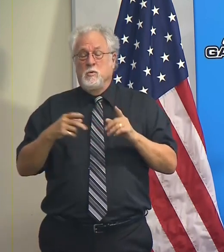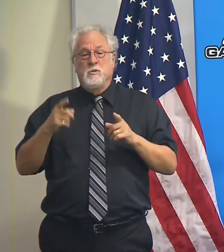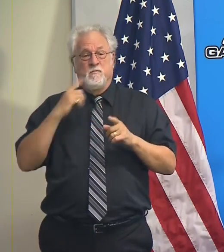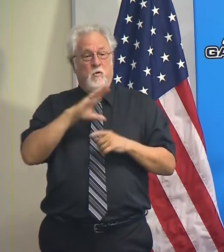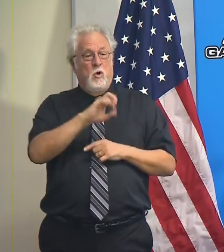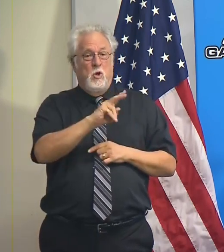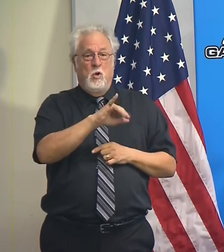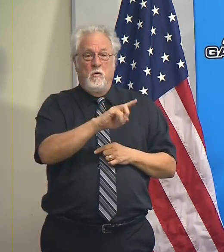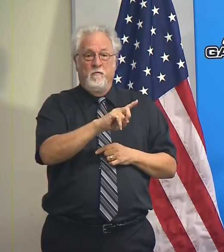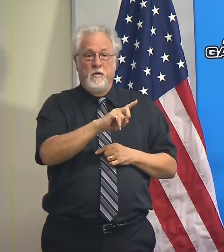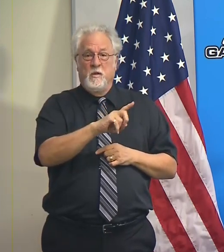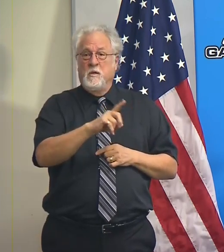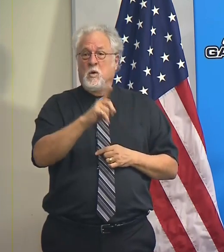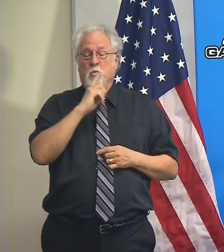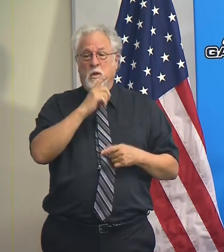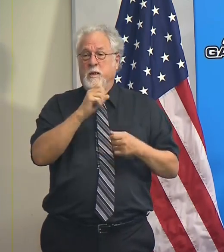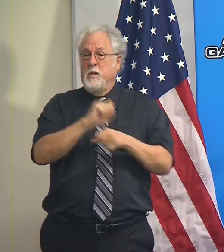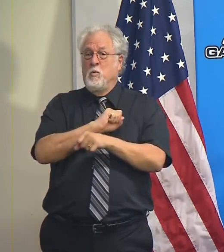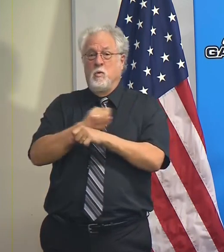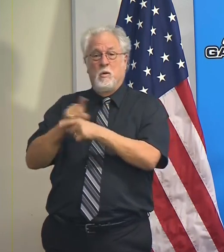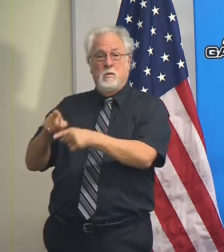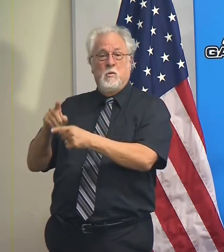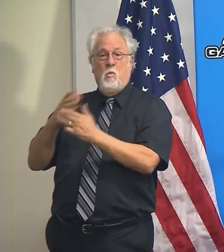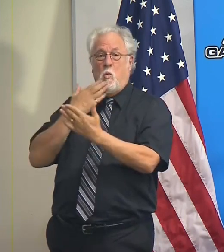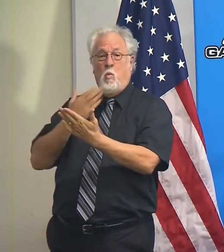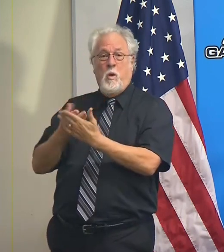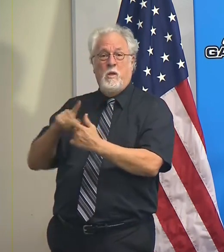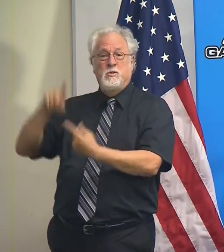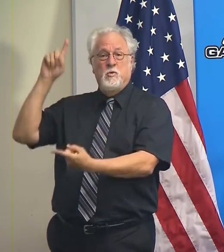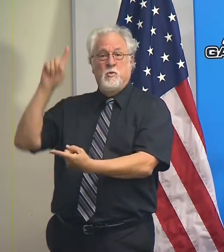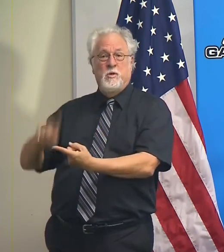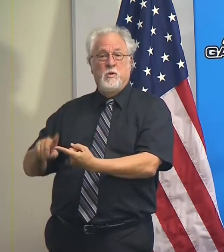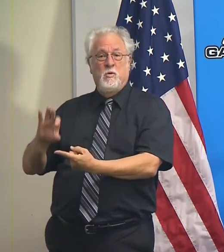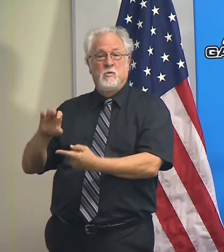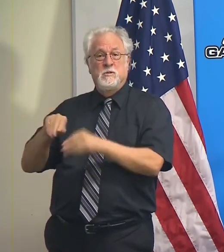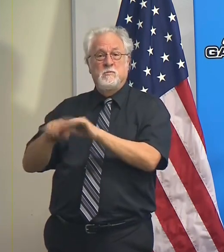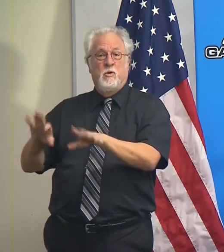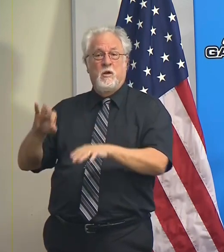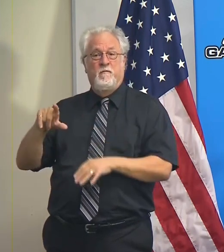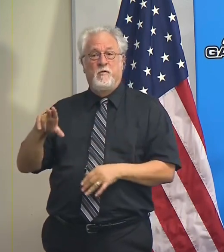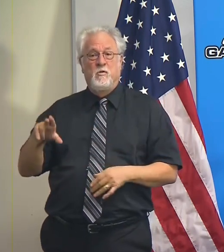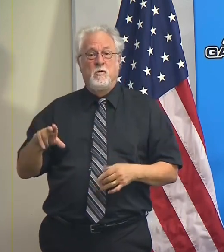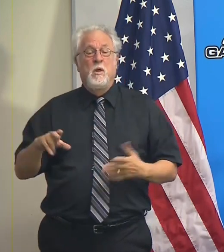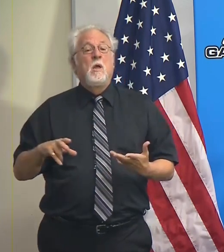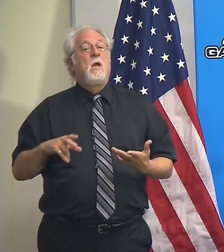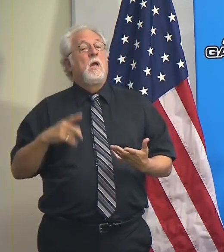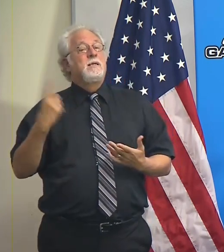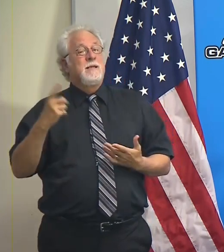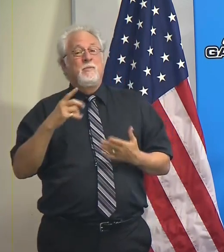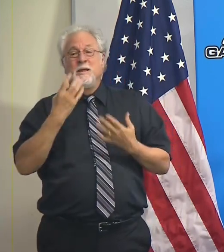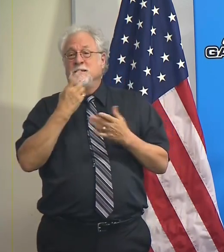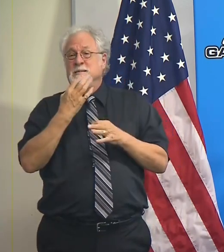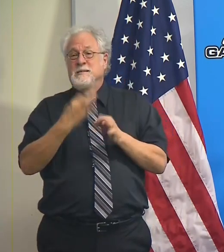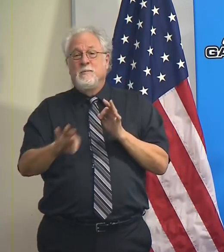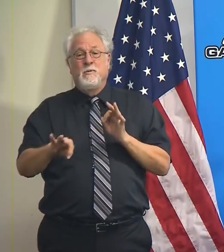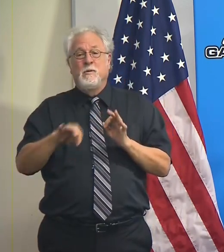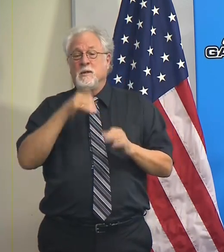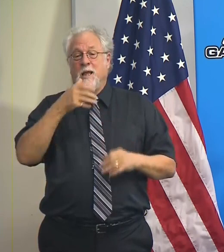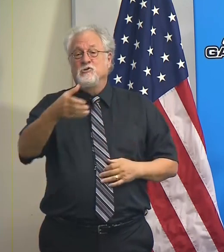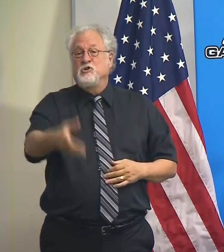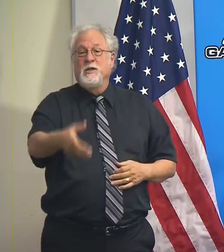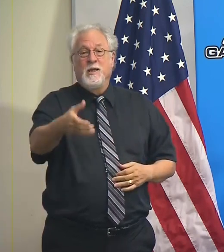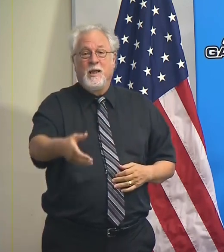place for COVID actually work very well to reduce the spread of the flu. Something as simple as just not shaking